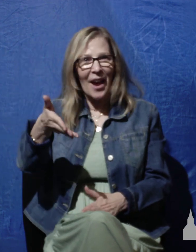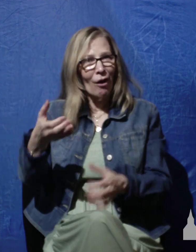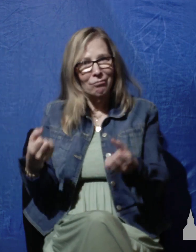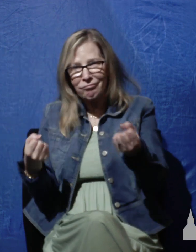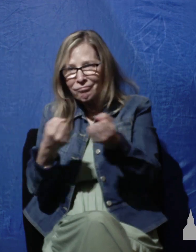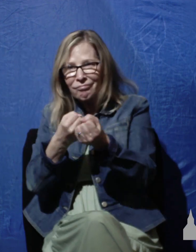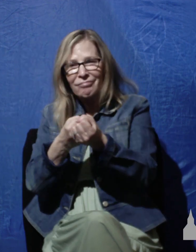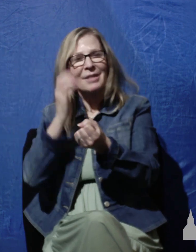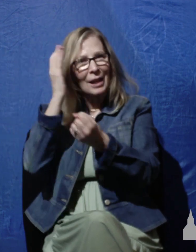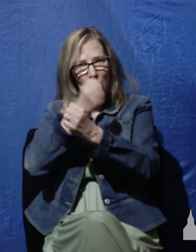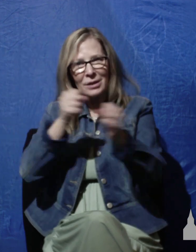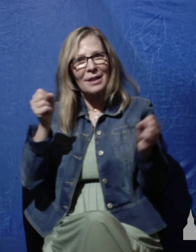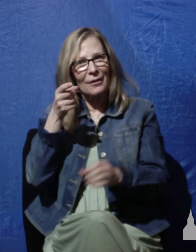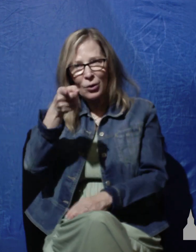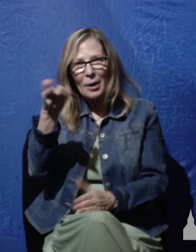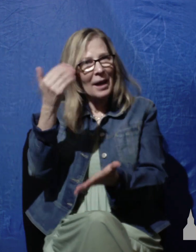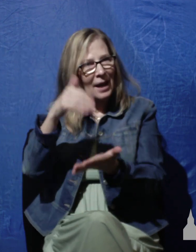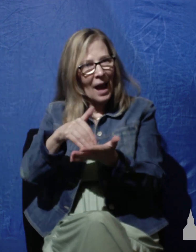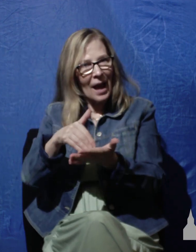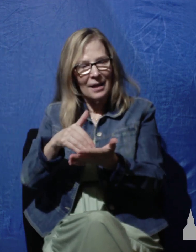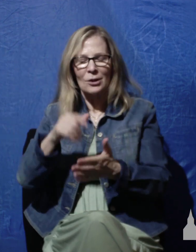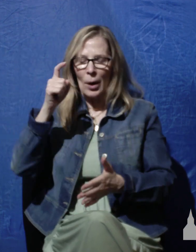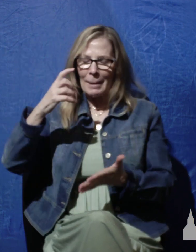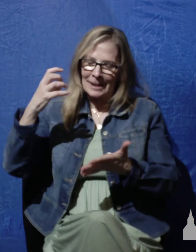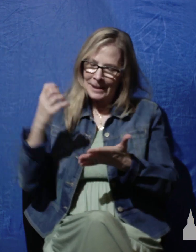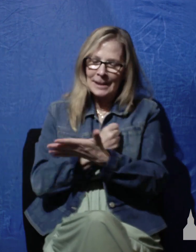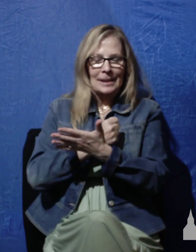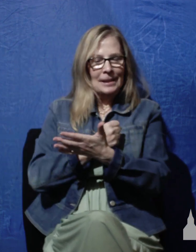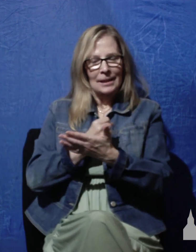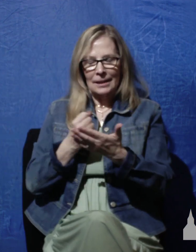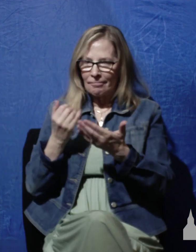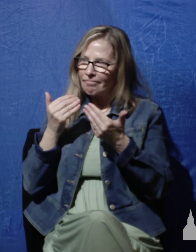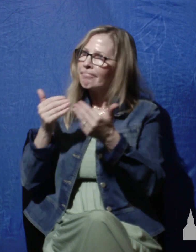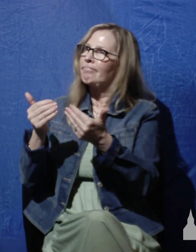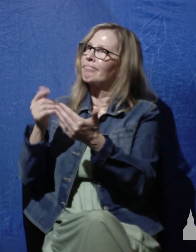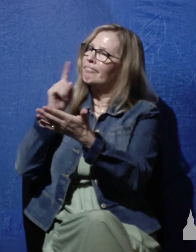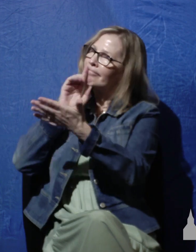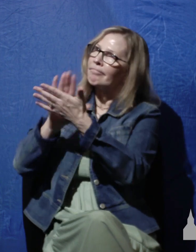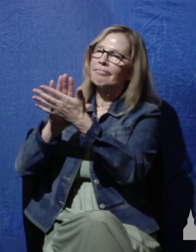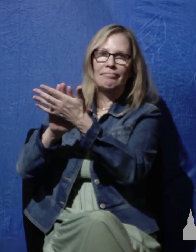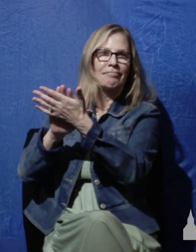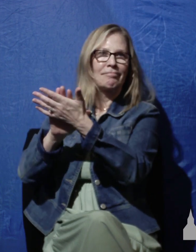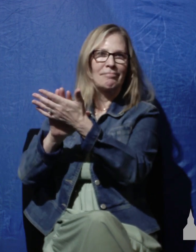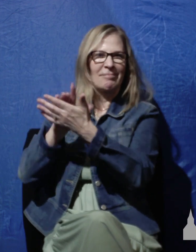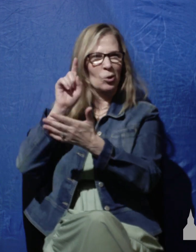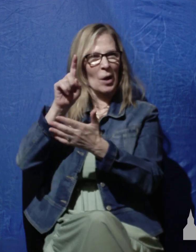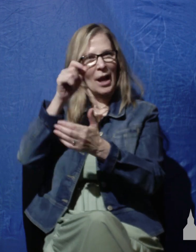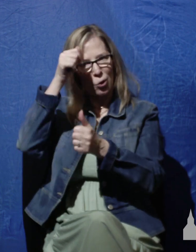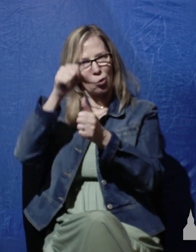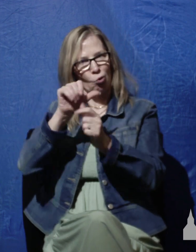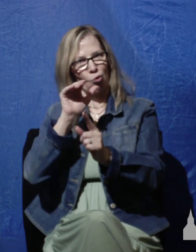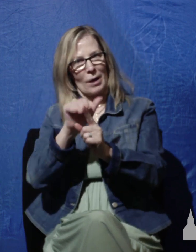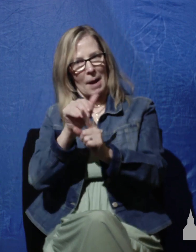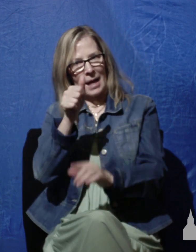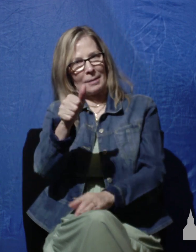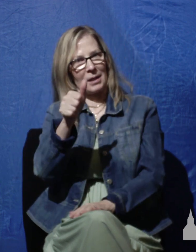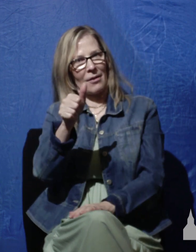would again praise God for delivering him. In other words, he had to remind himself that he could trust God regardless of his